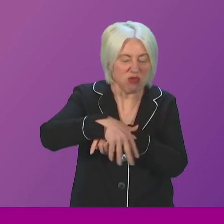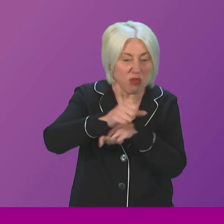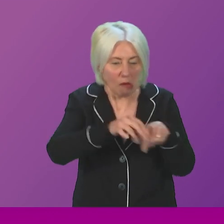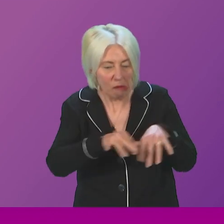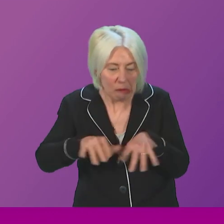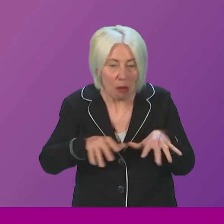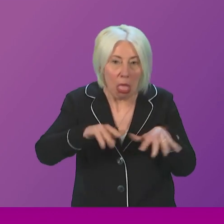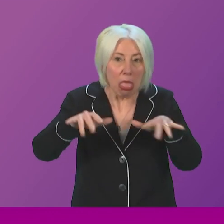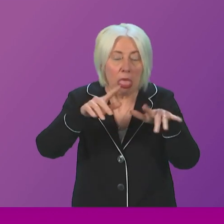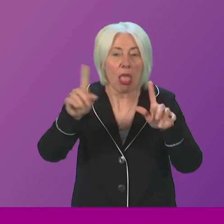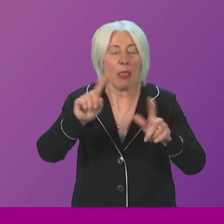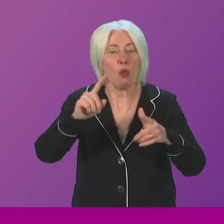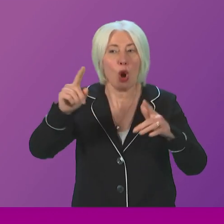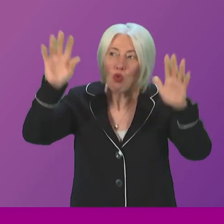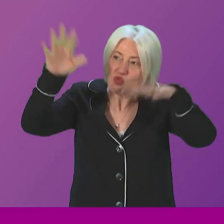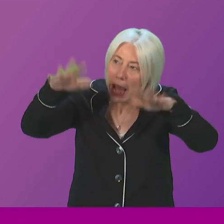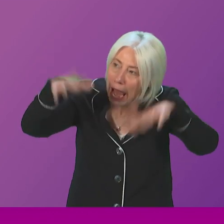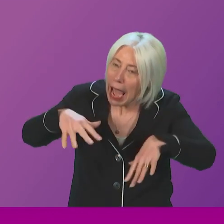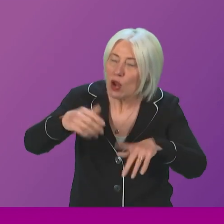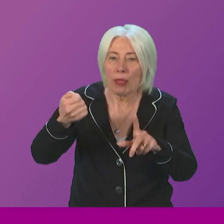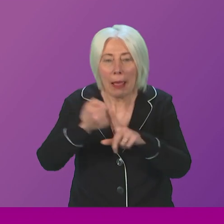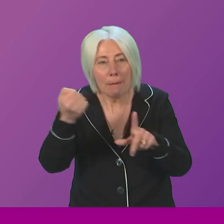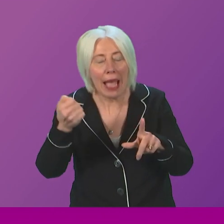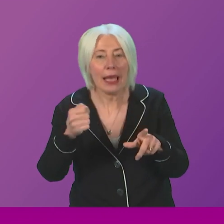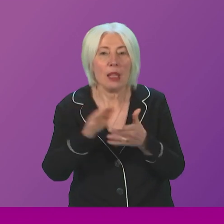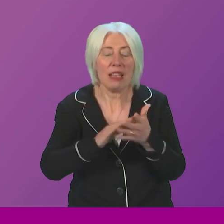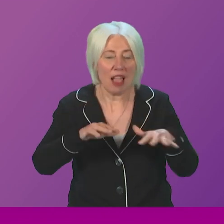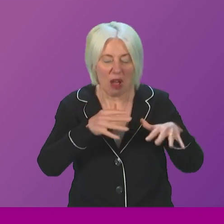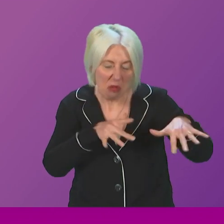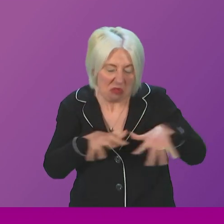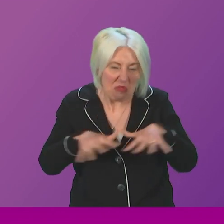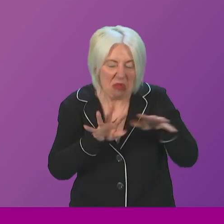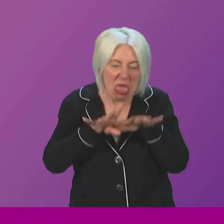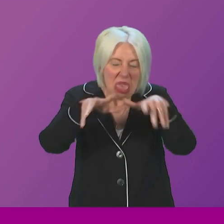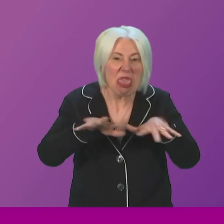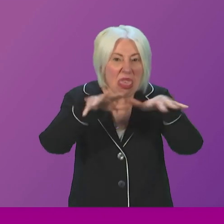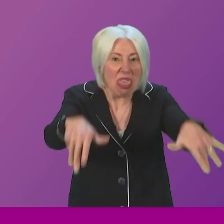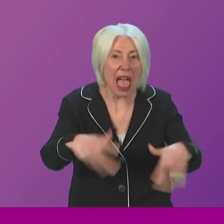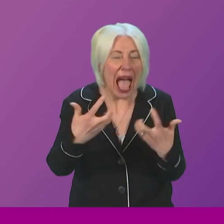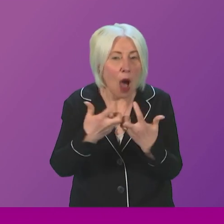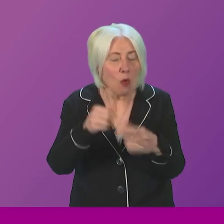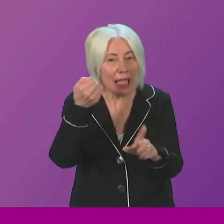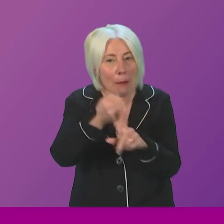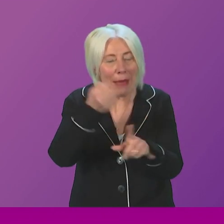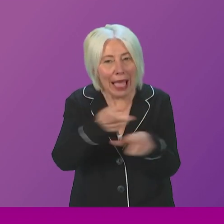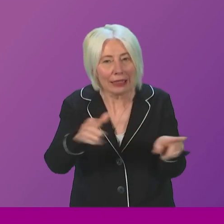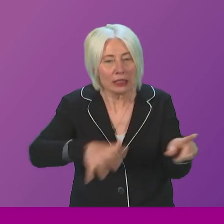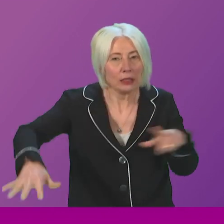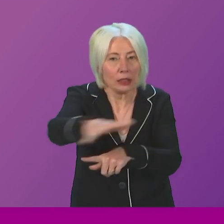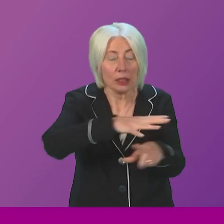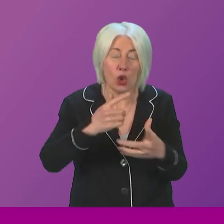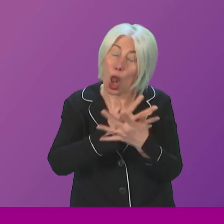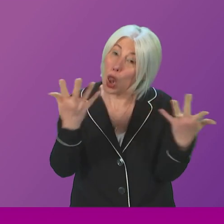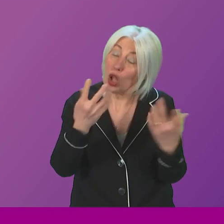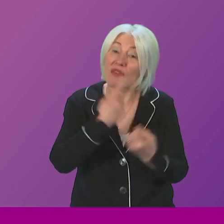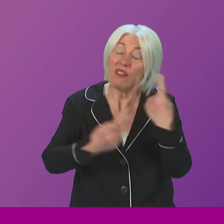what rainfall conditions, for example, and what impact those spills will then have on the natural environment. So there is a whole host of data because of